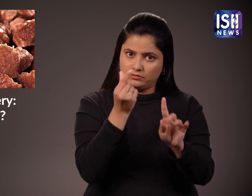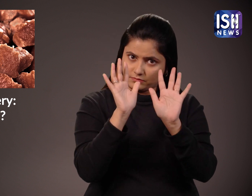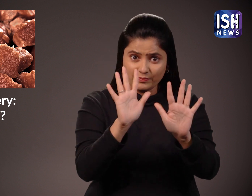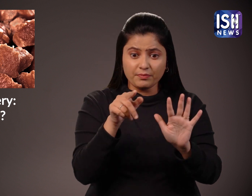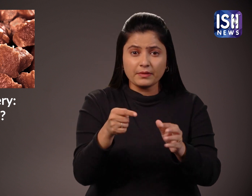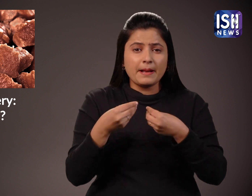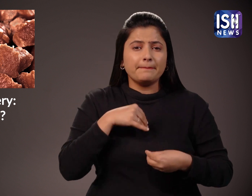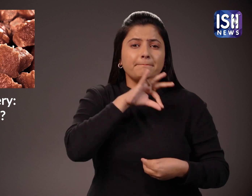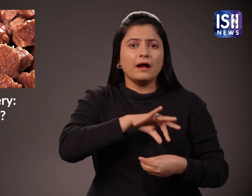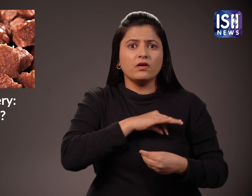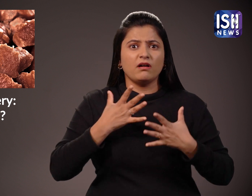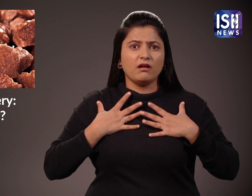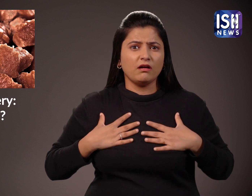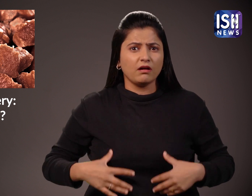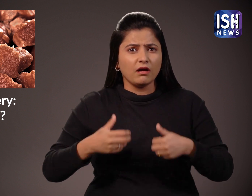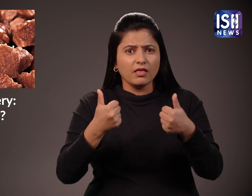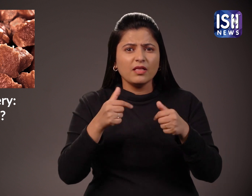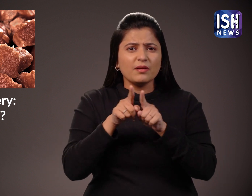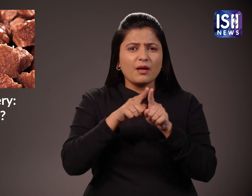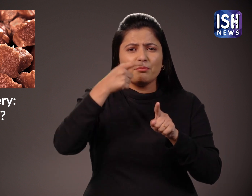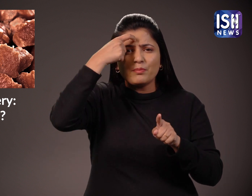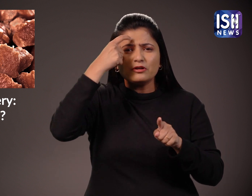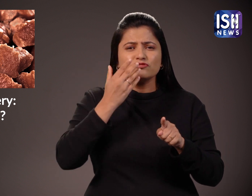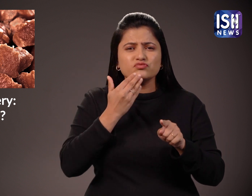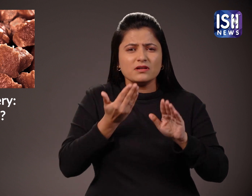Jaggery is very good for health and does not cause problems like white sugar.